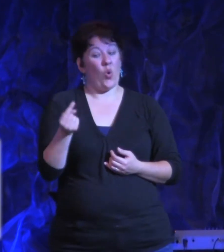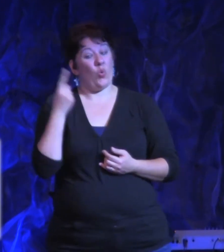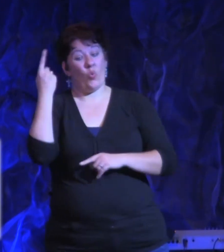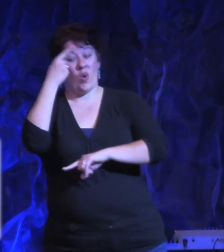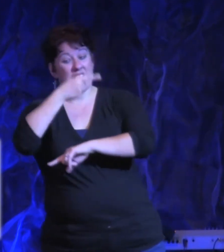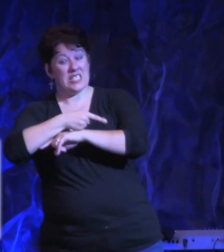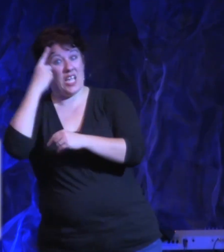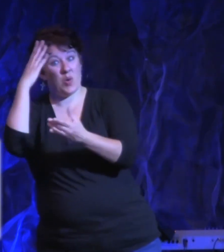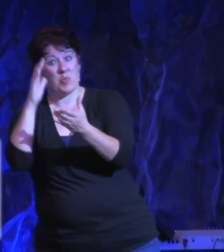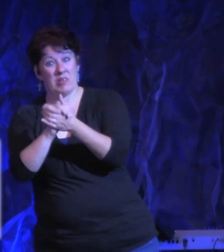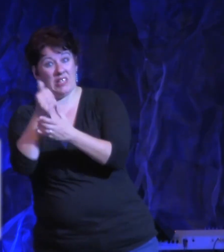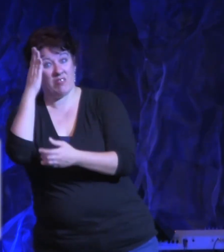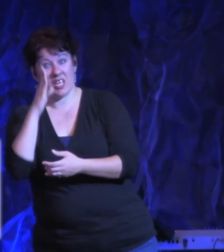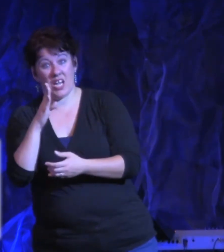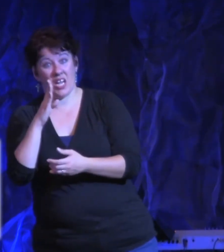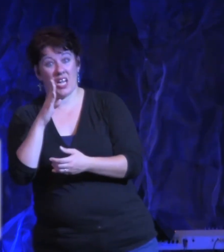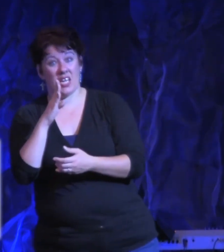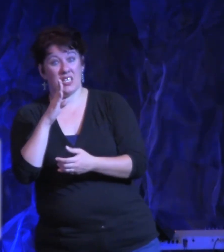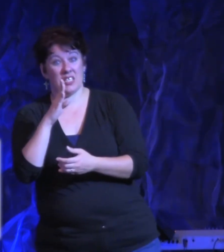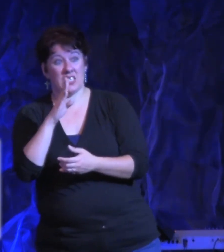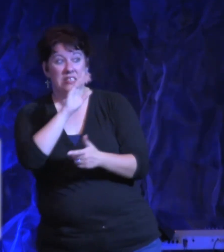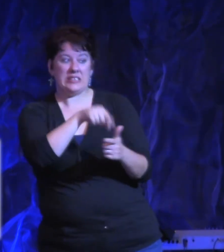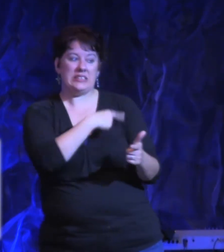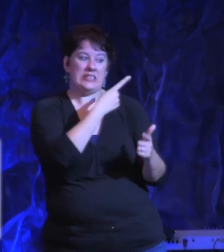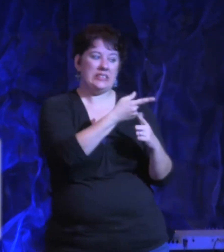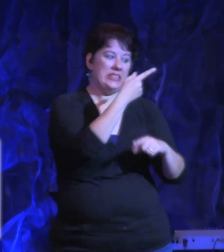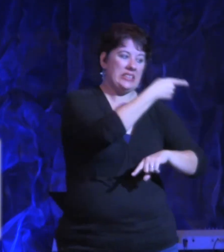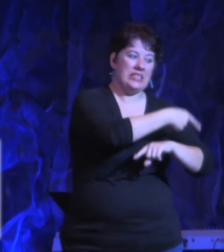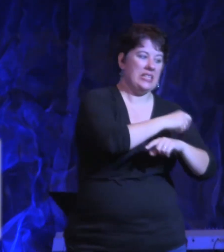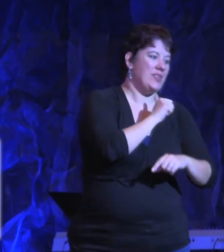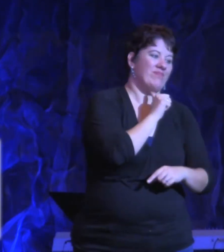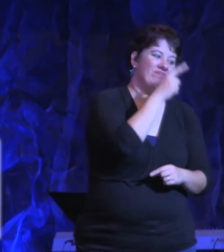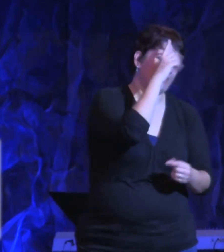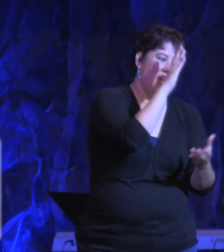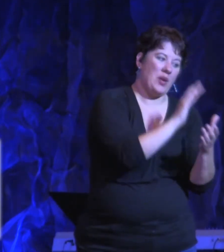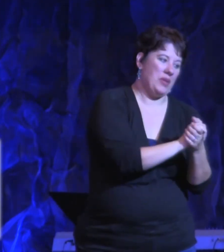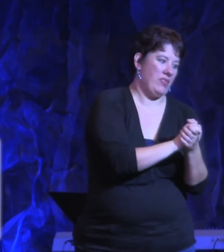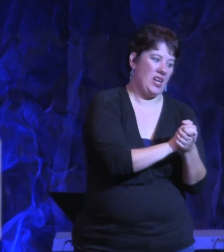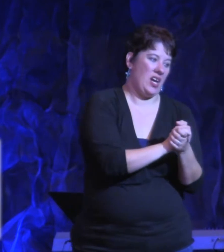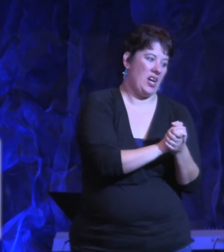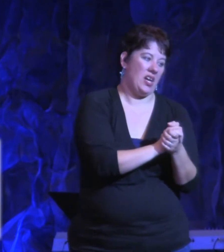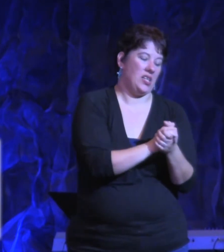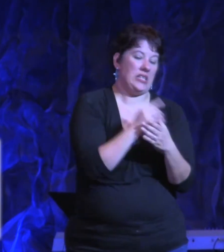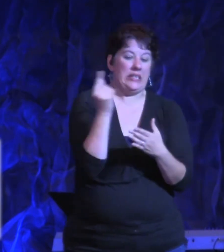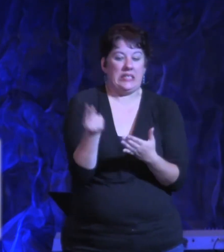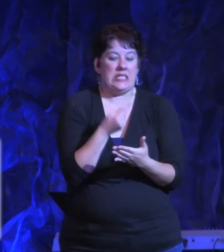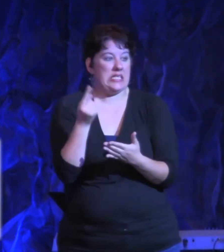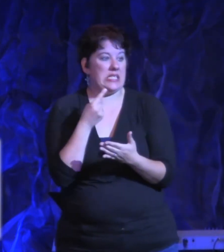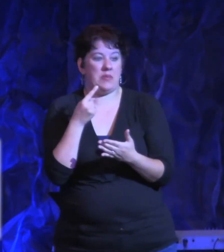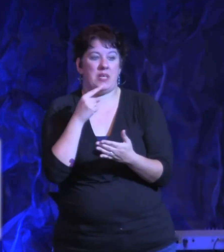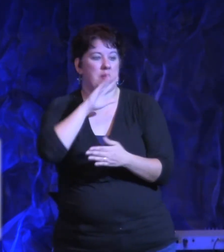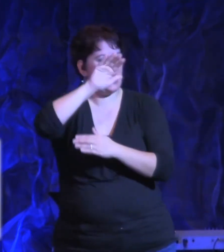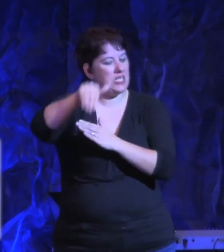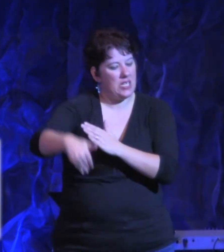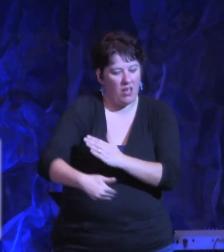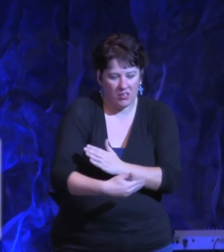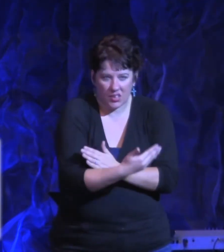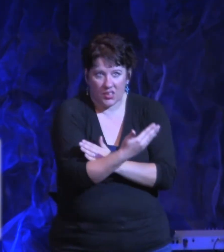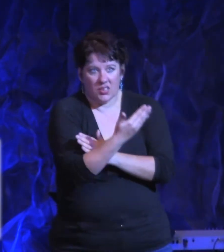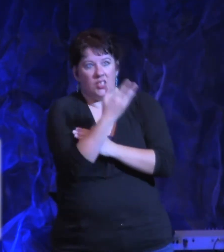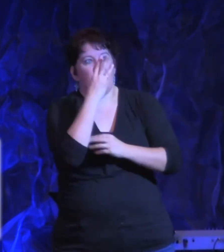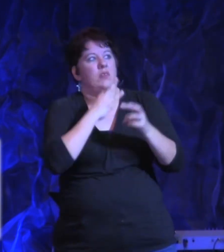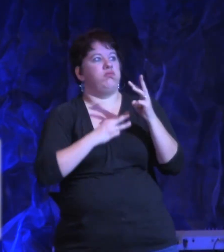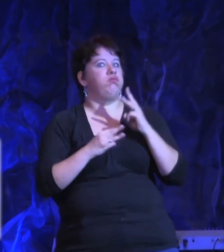doubting God the next day, staying up at night worried and fearful and just not trusting Him to help me, to lead me.